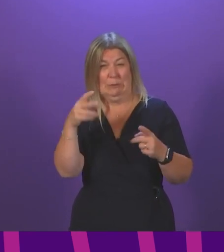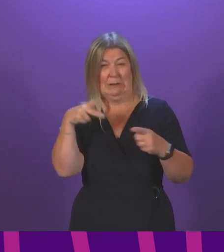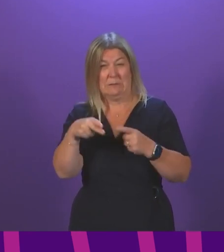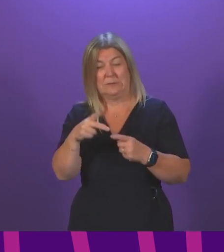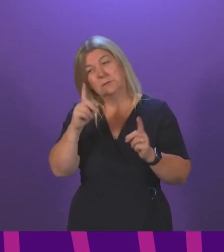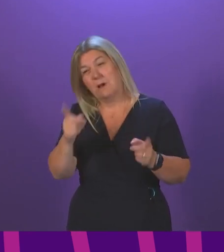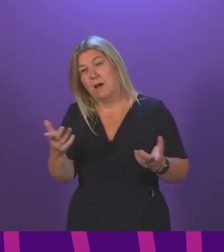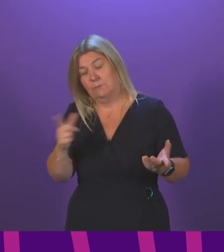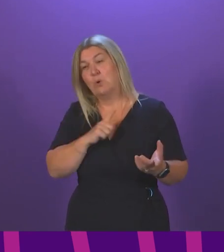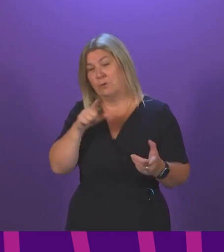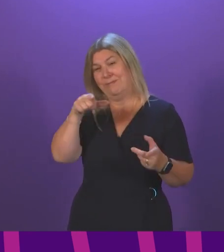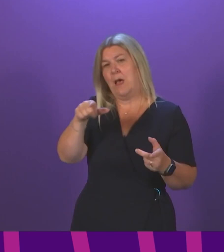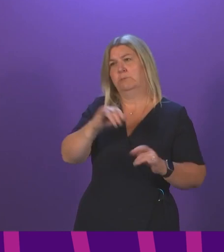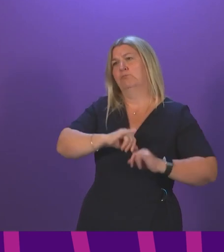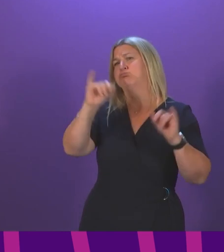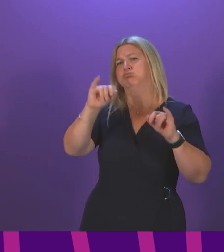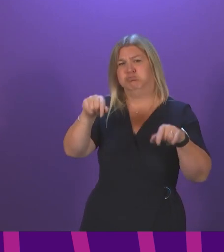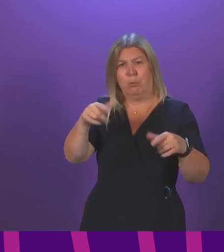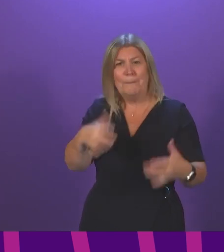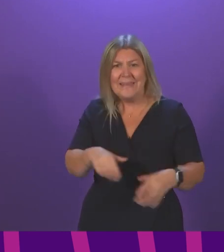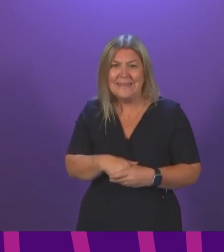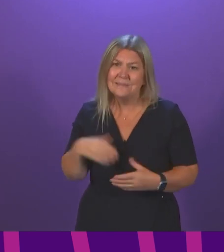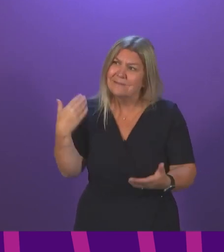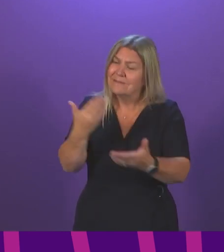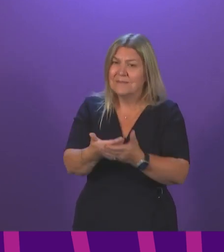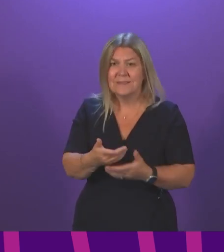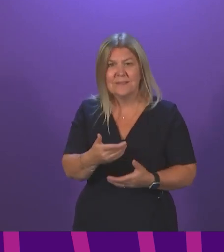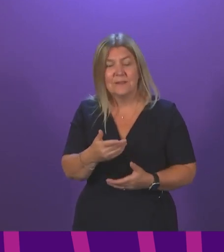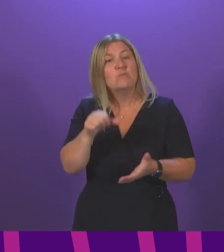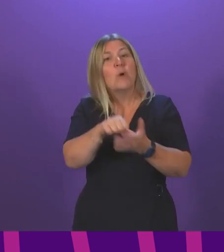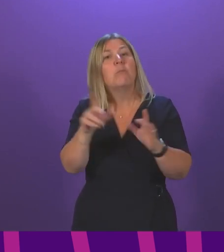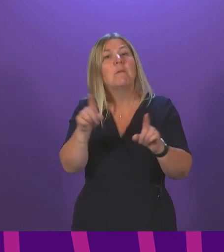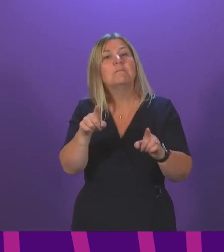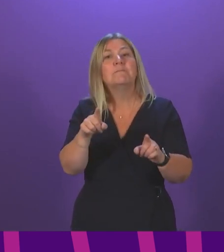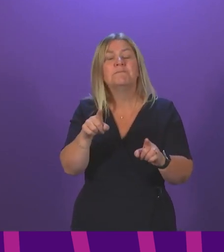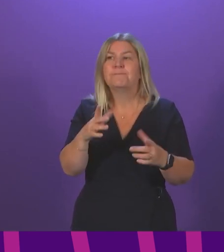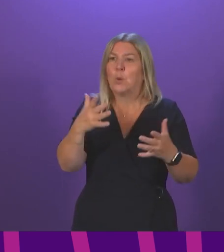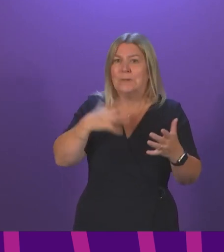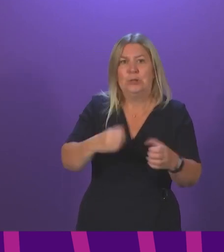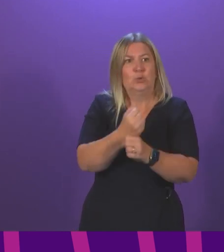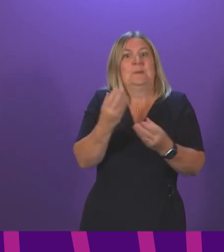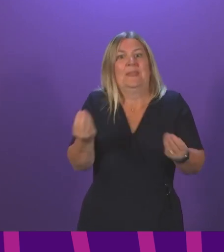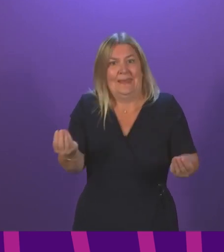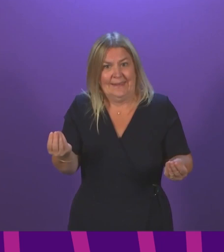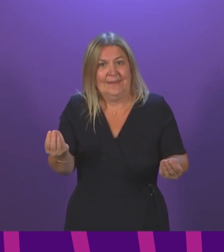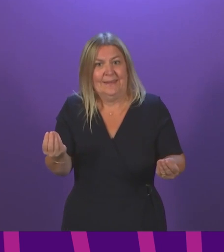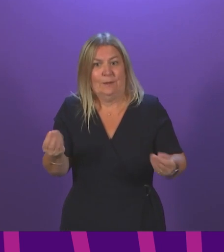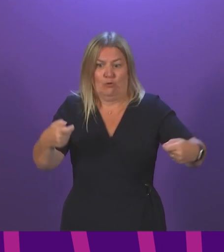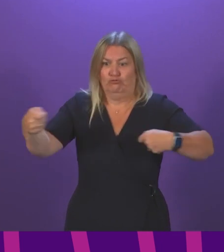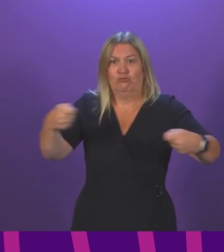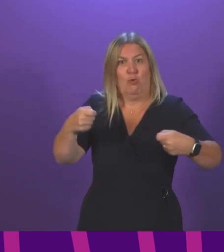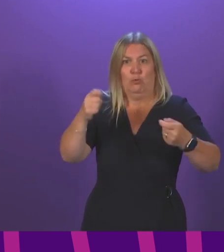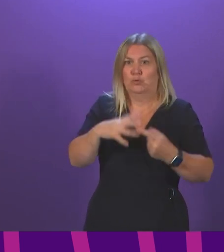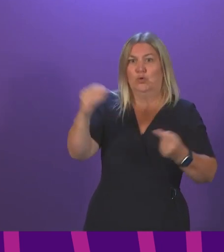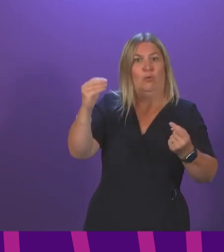utterly devastating. And the problem is, unless we do something about it to get ourselves out of the grip of Tory government after